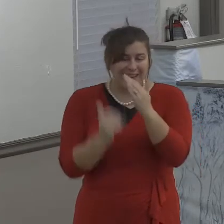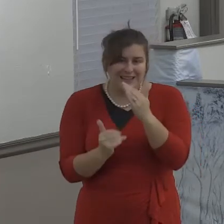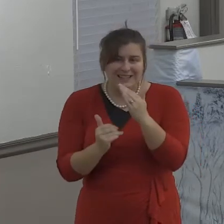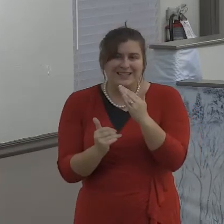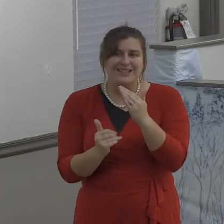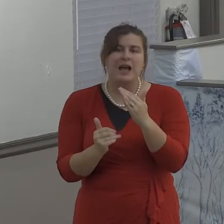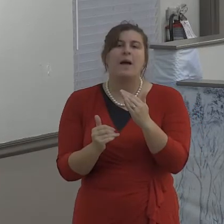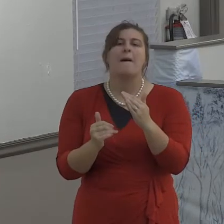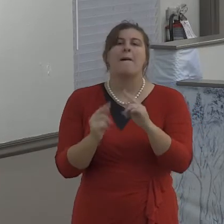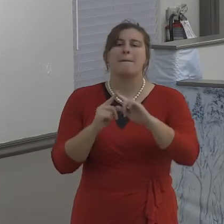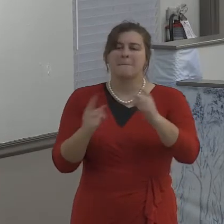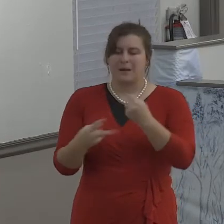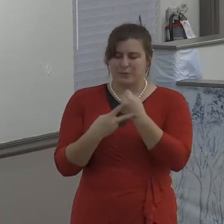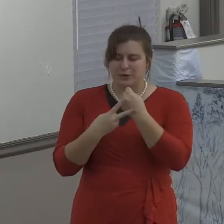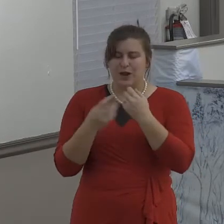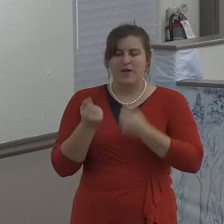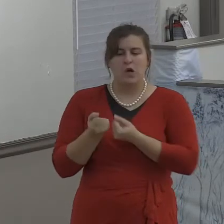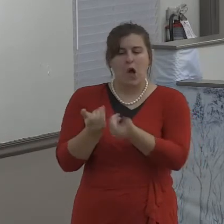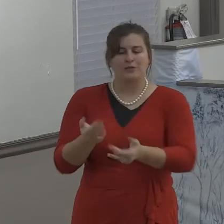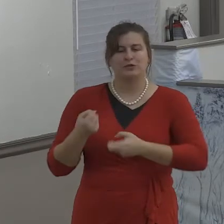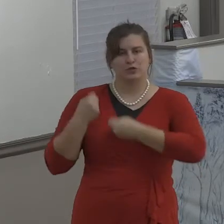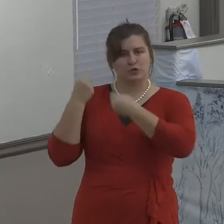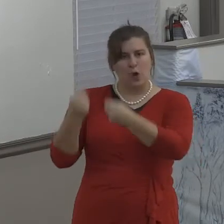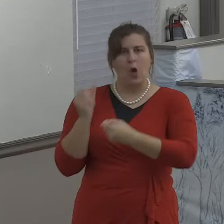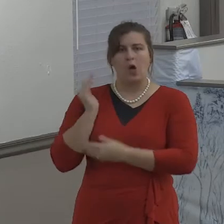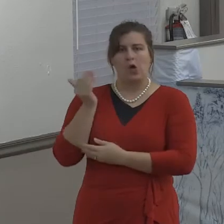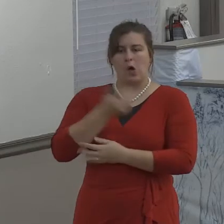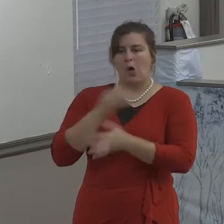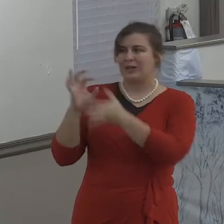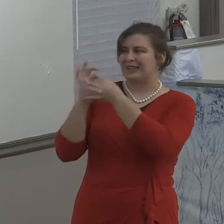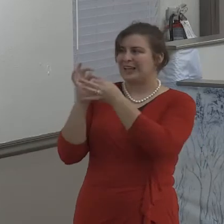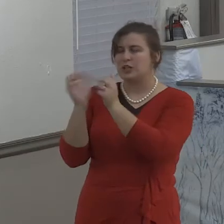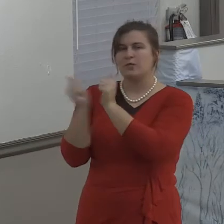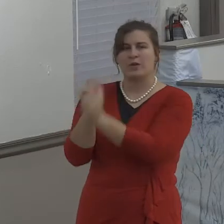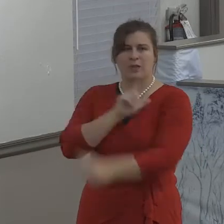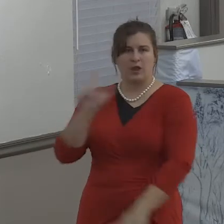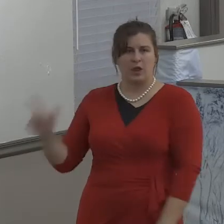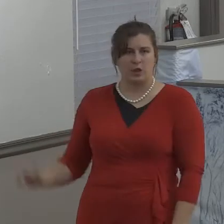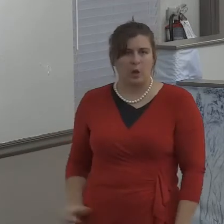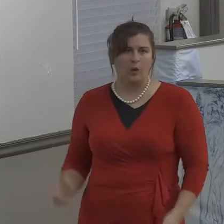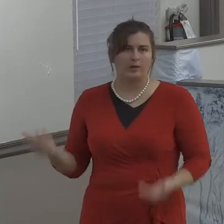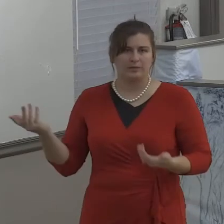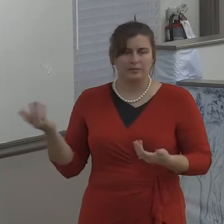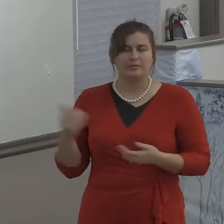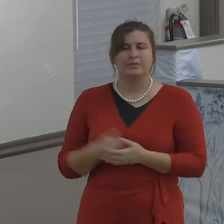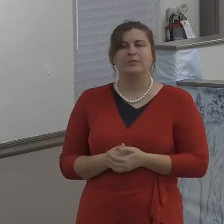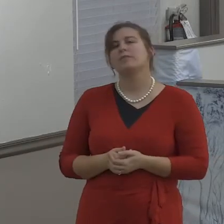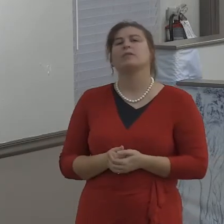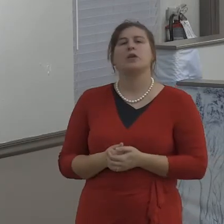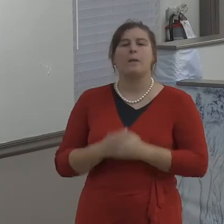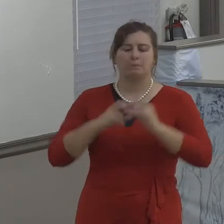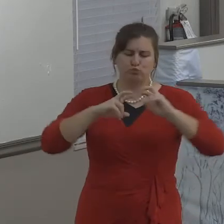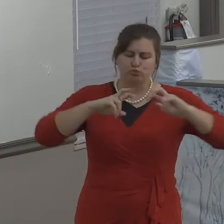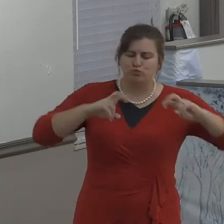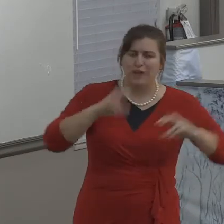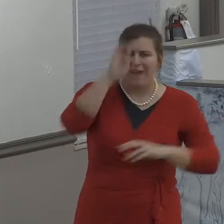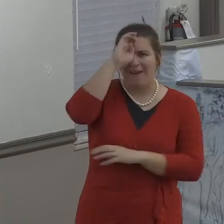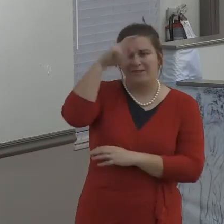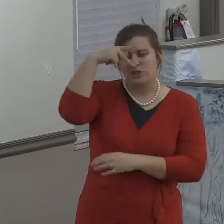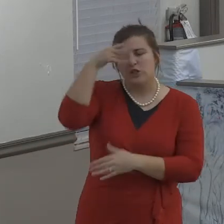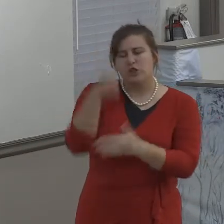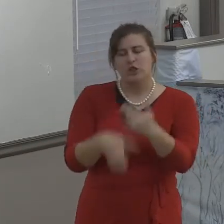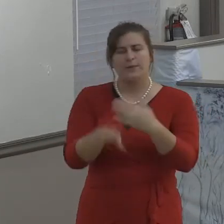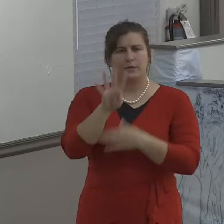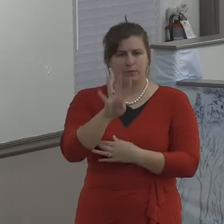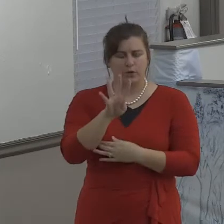Is my friendship worth the effort to preserve? Because, I'll say